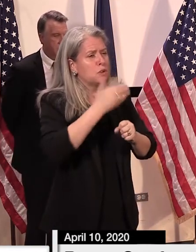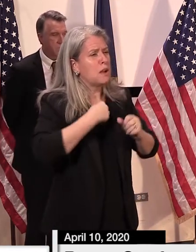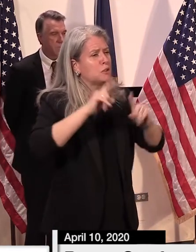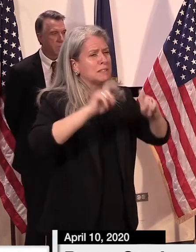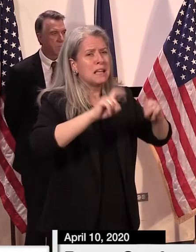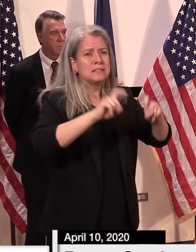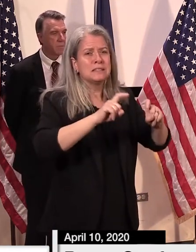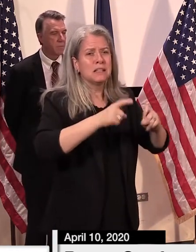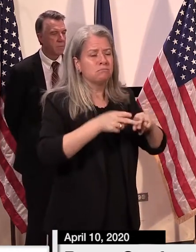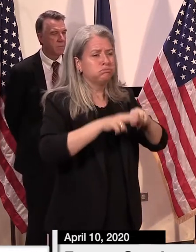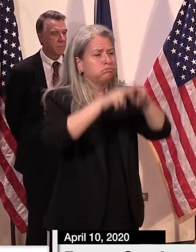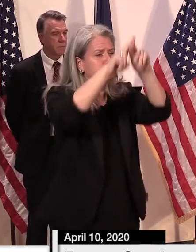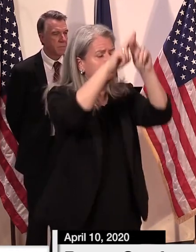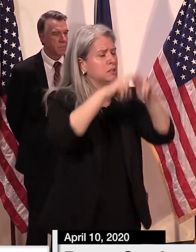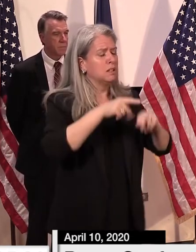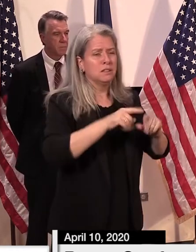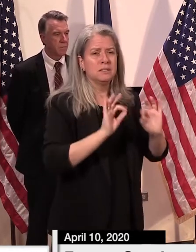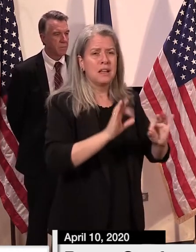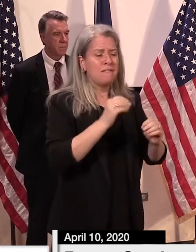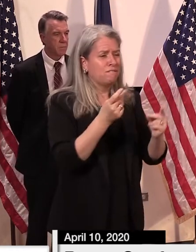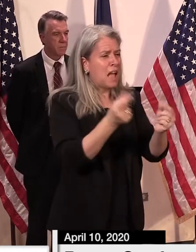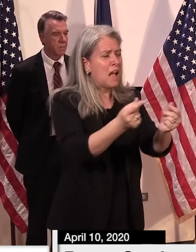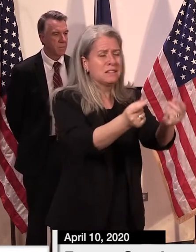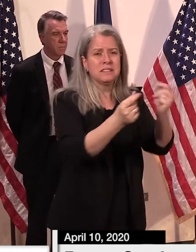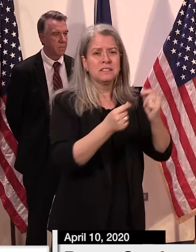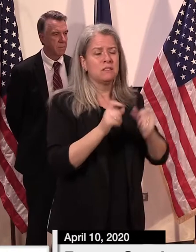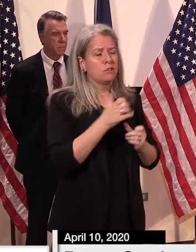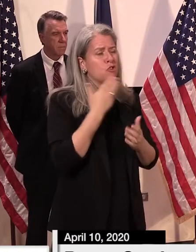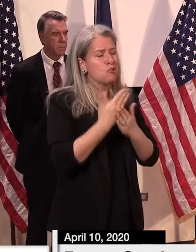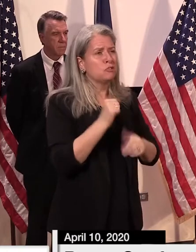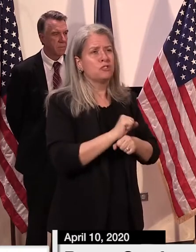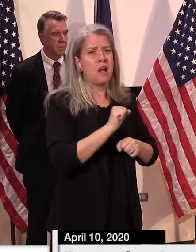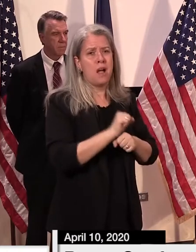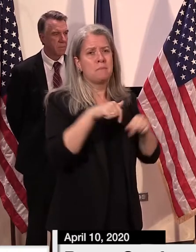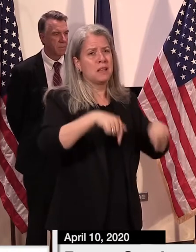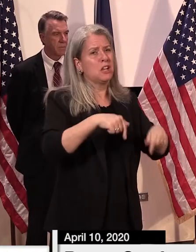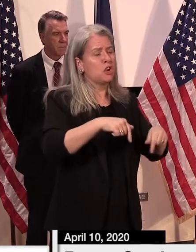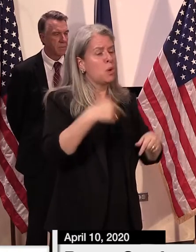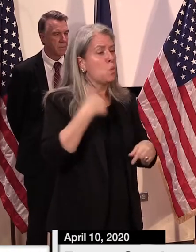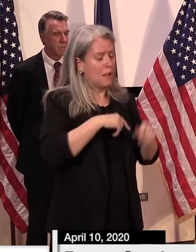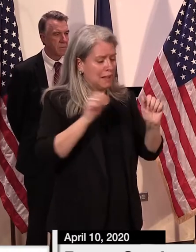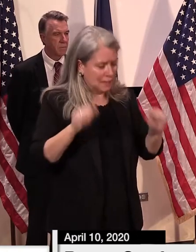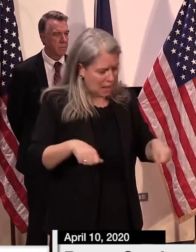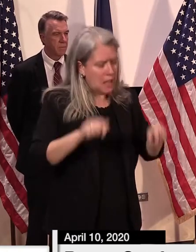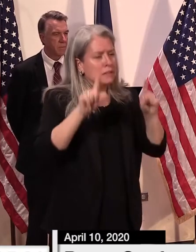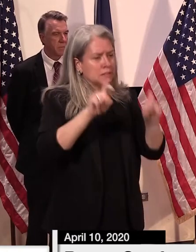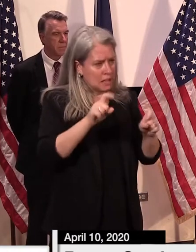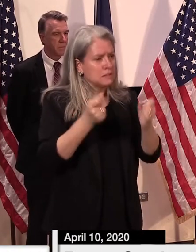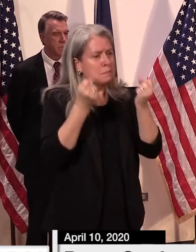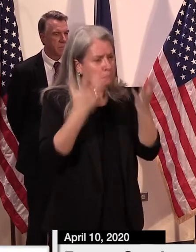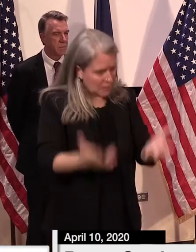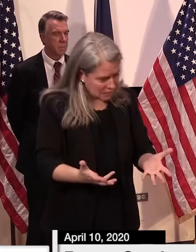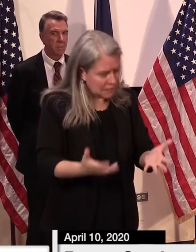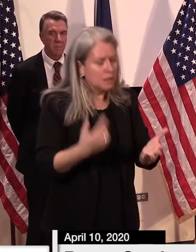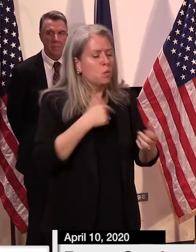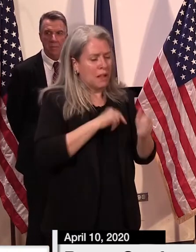capabilities robust and our ability to test beyond what many